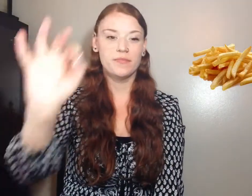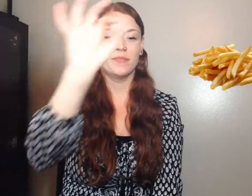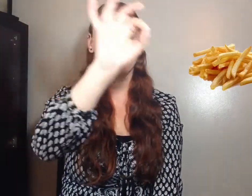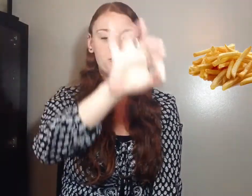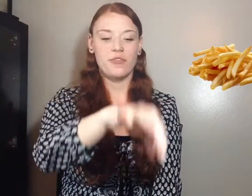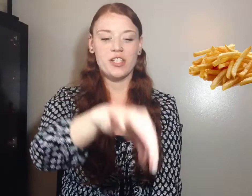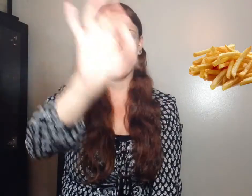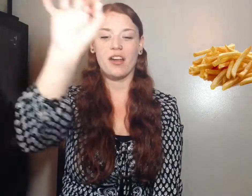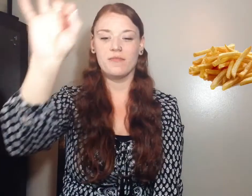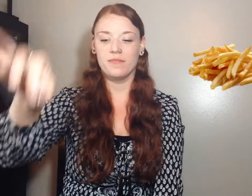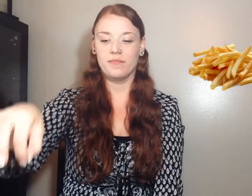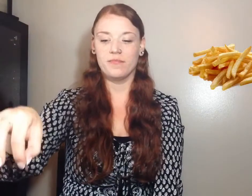French fry.